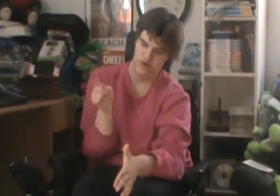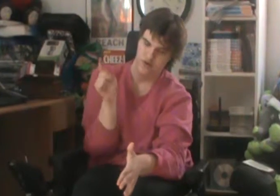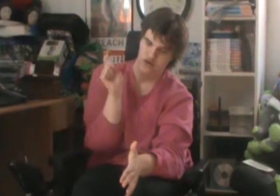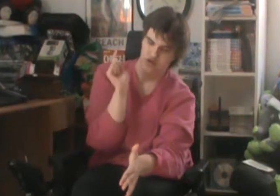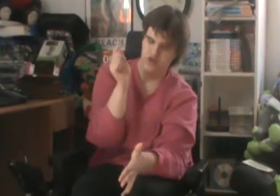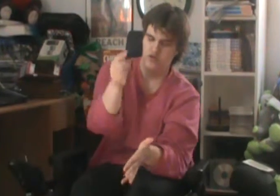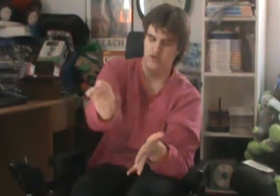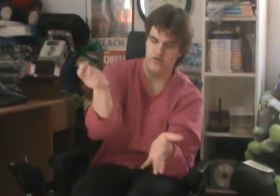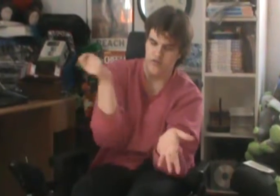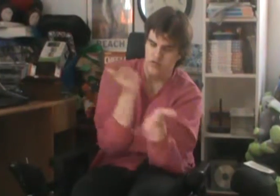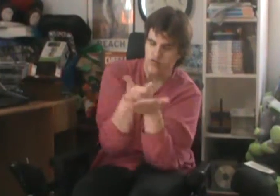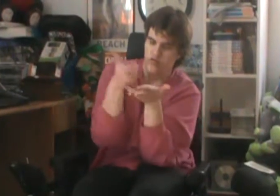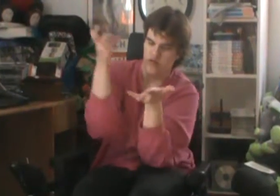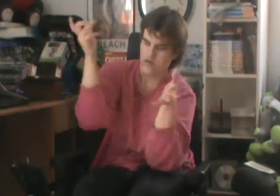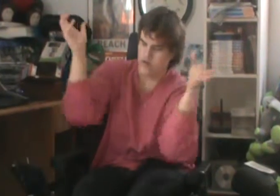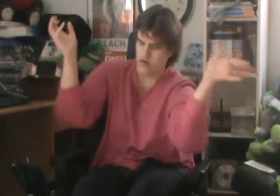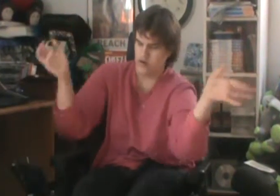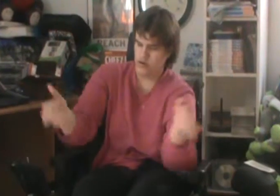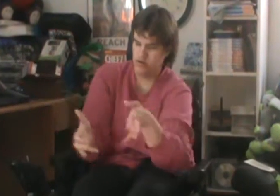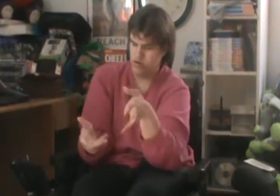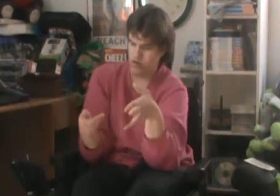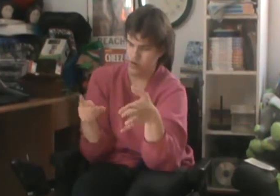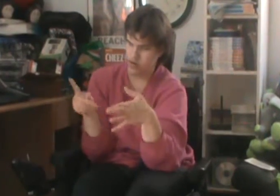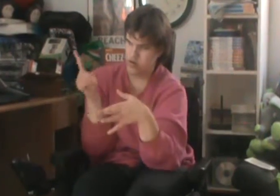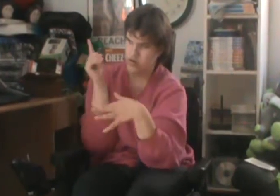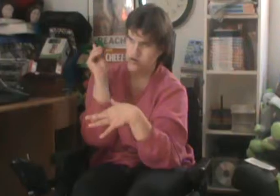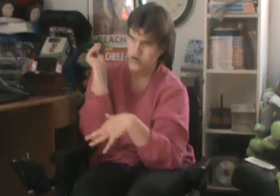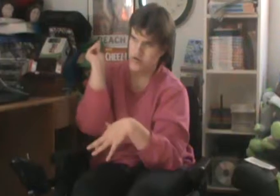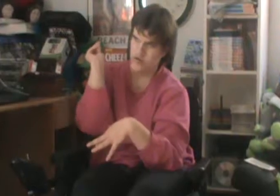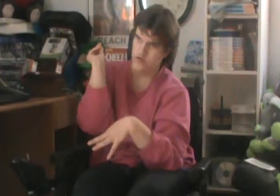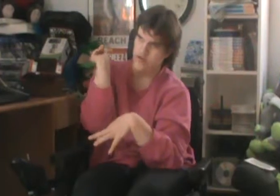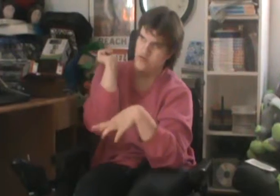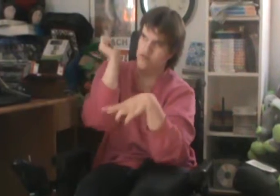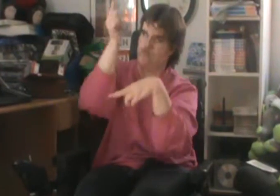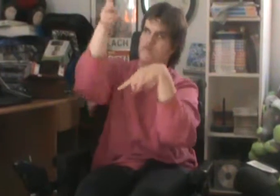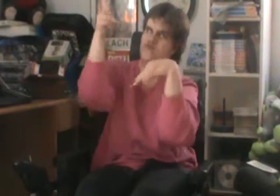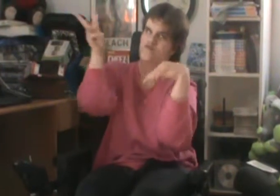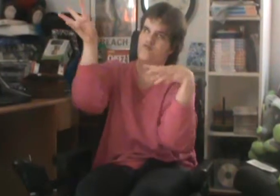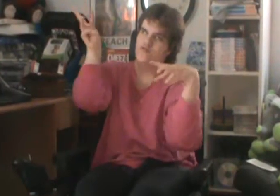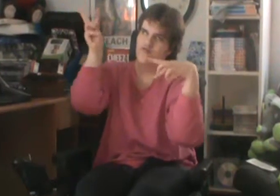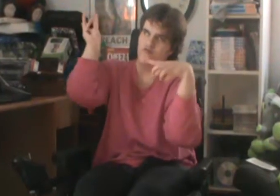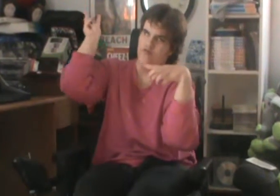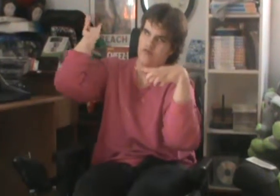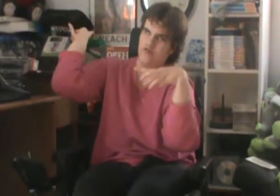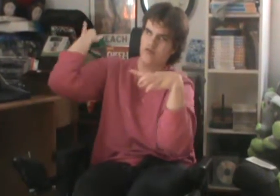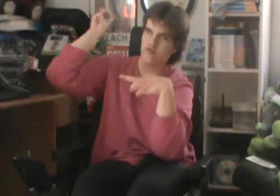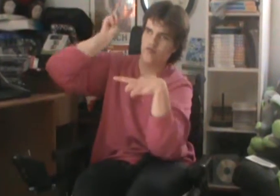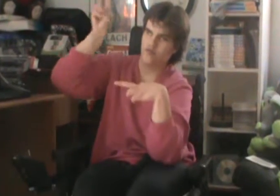You look good in my shirt One, two, three, four